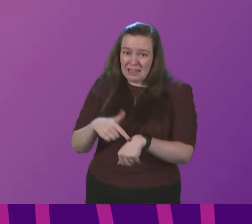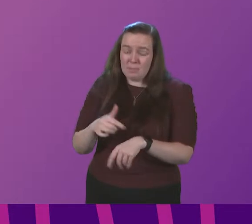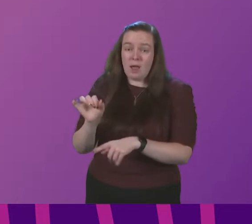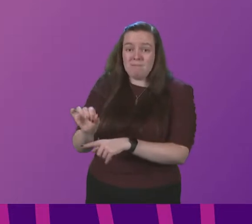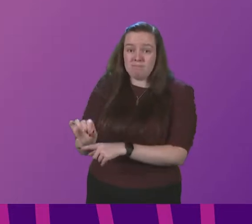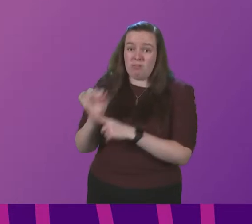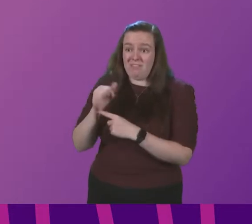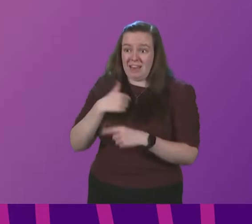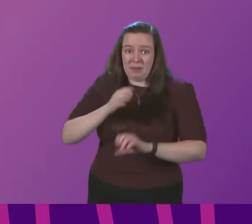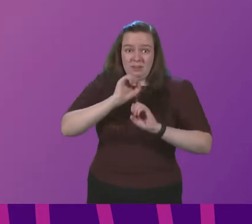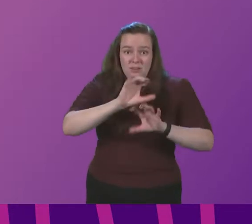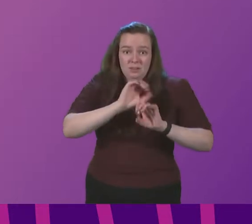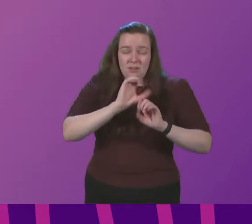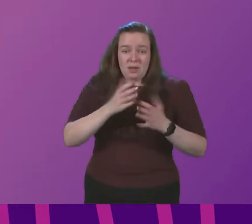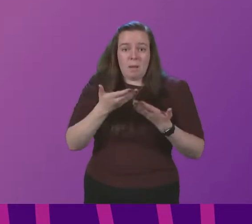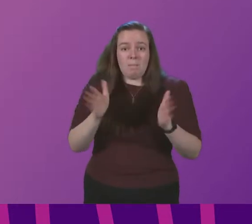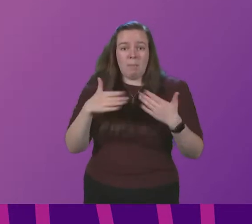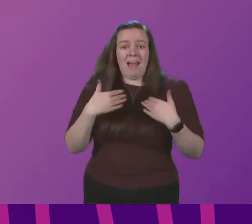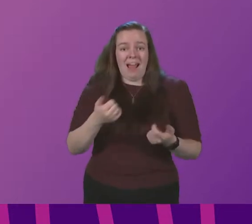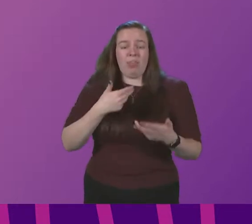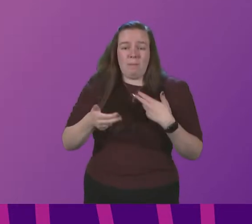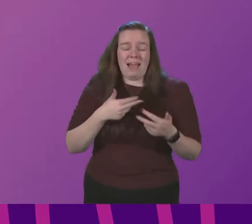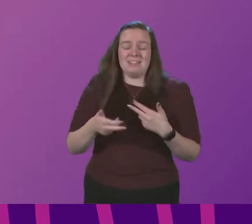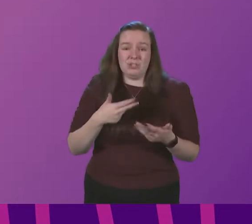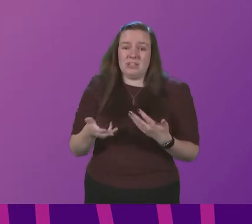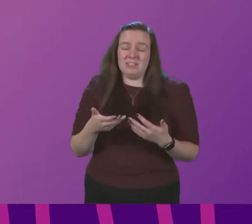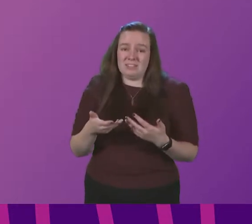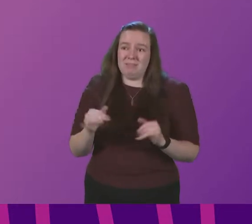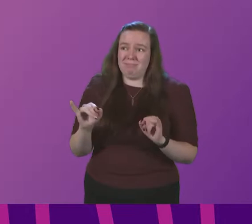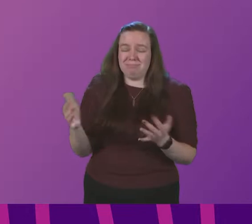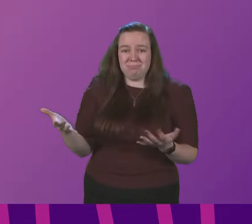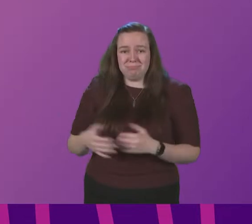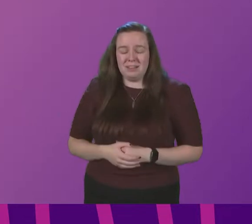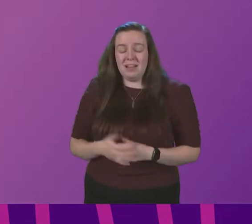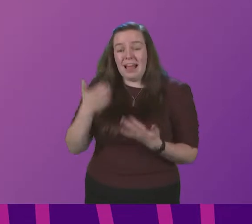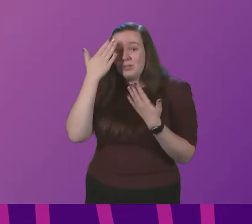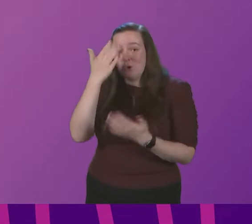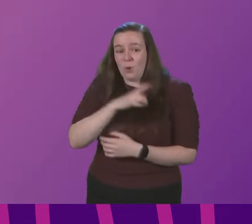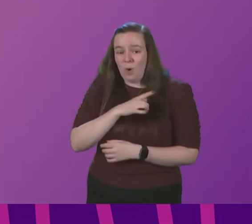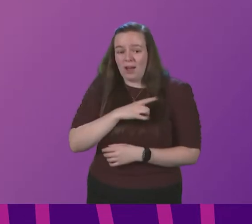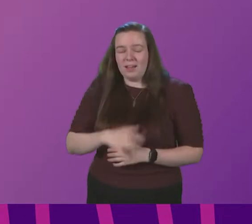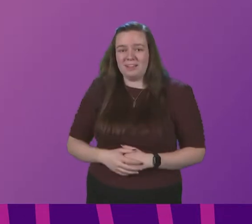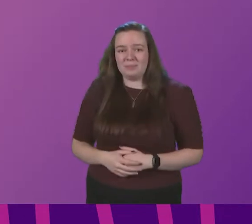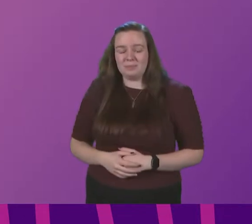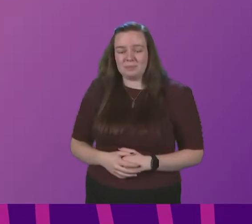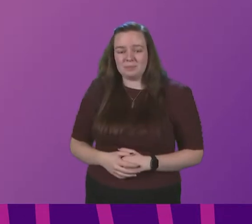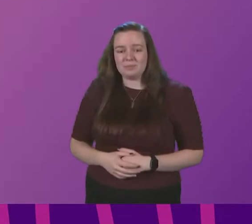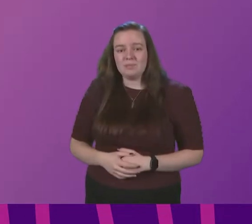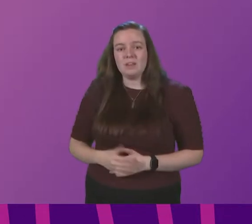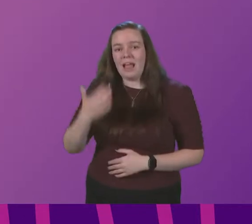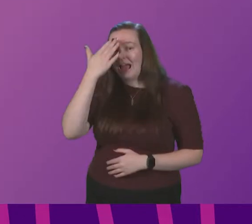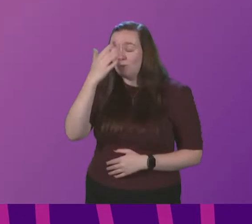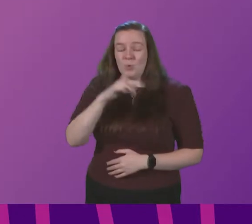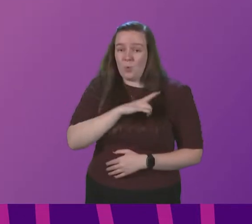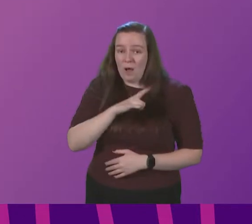me giving public health messages to the public it's a bit rich I don't know why I don't know why